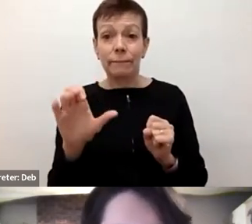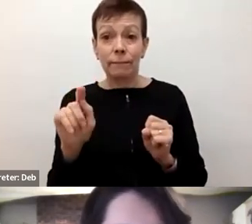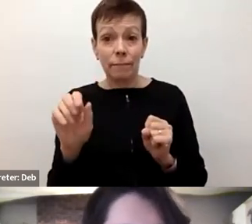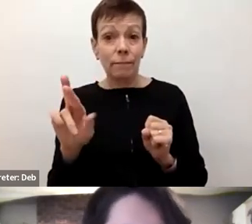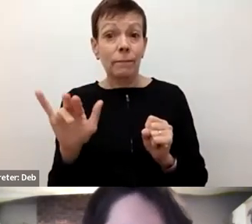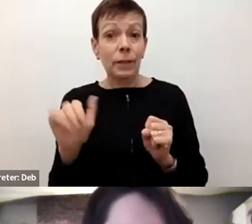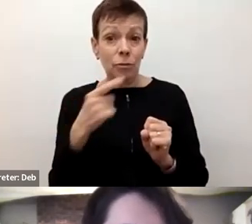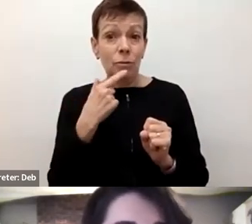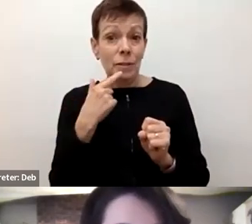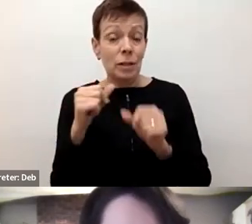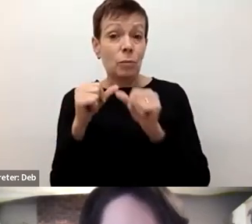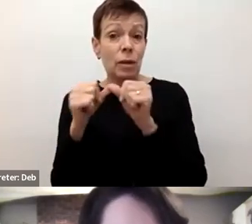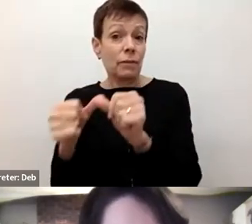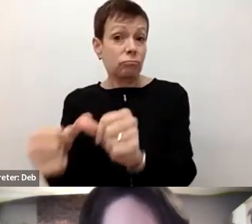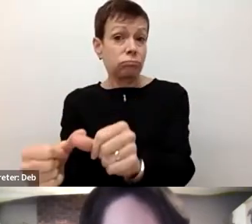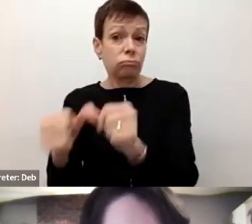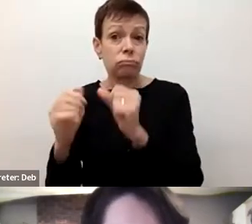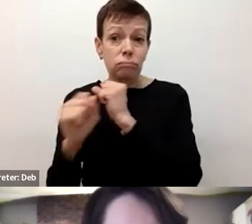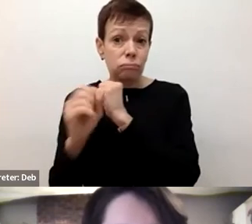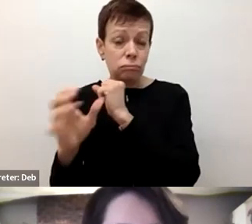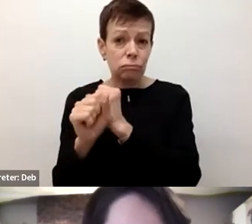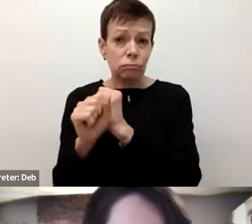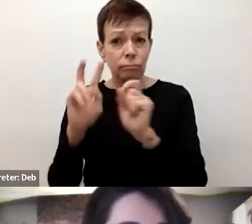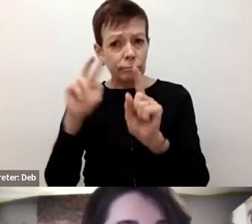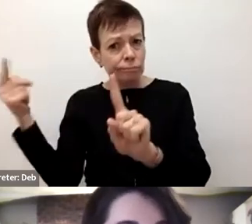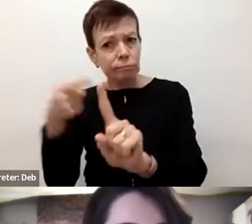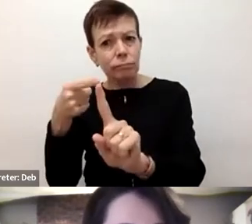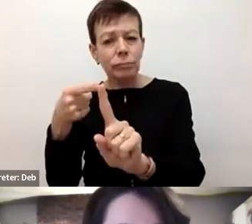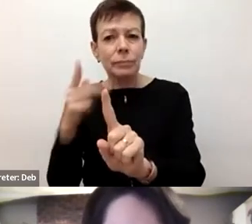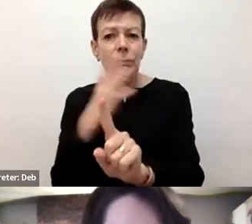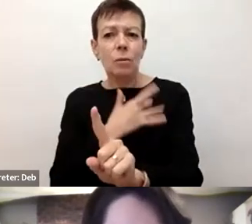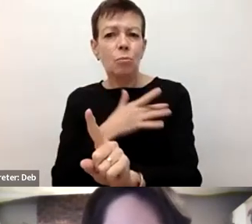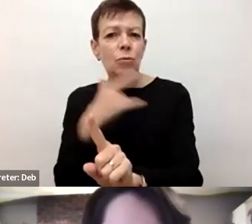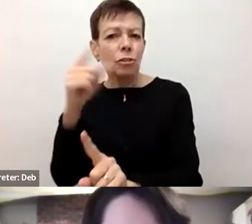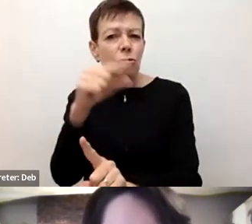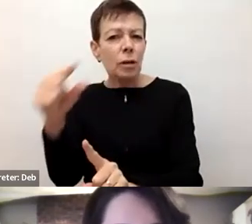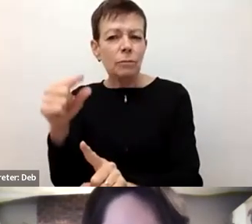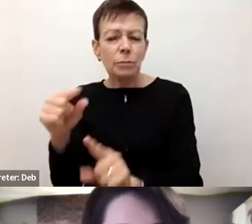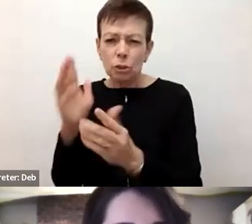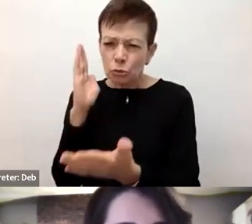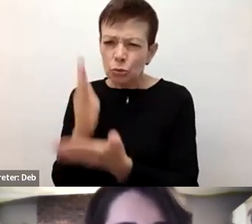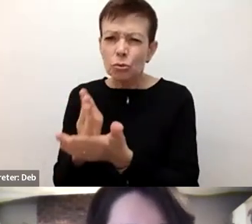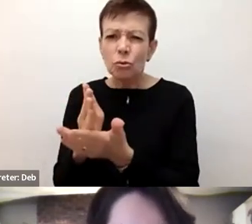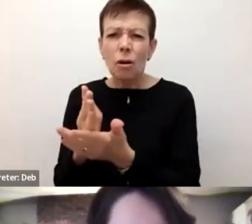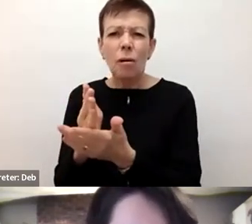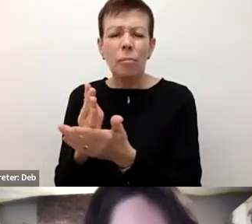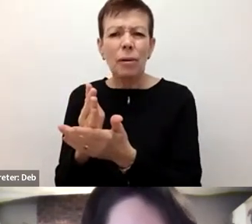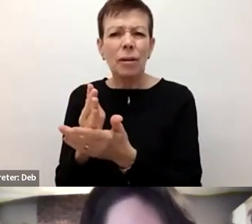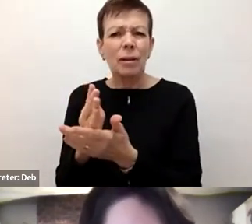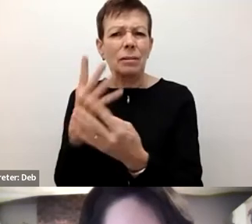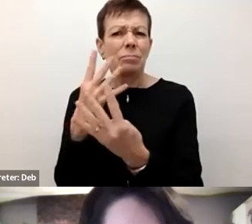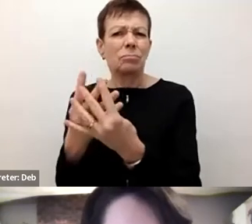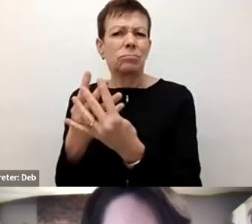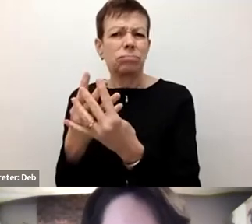campaign to call on provincial authorities to stop allowing immigration detainees to be held in